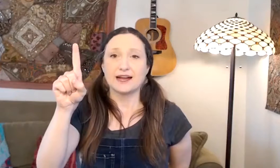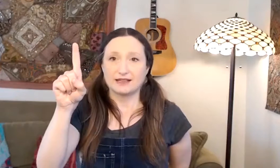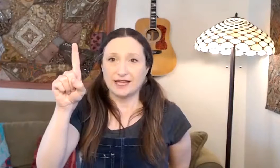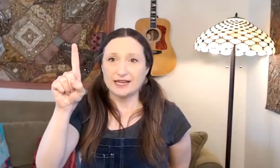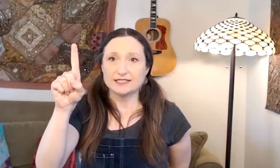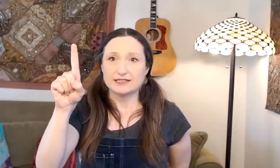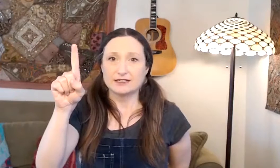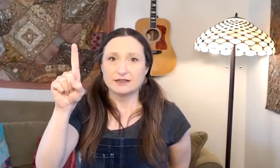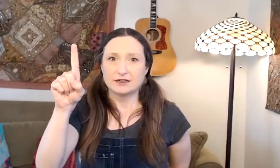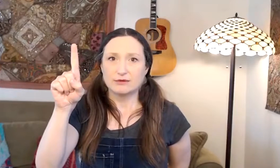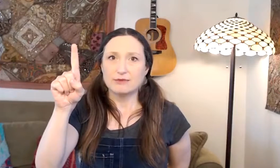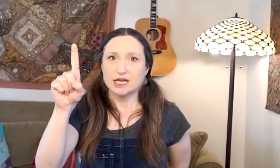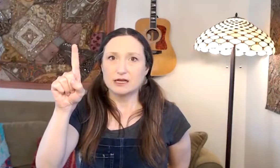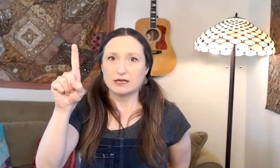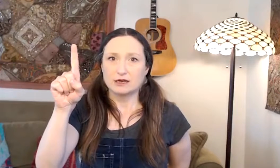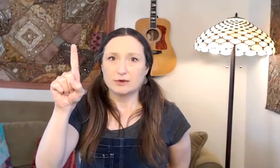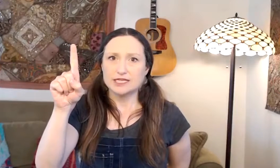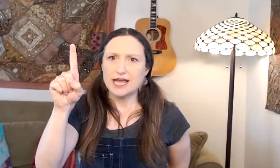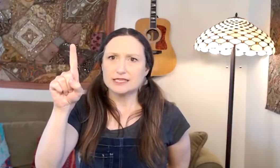Late. Wait a minute. Where's Late?